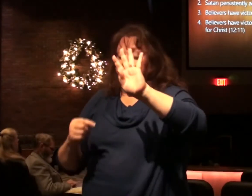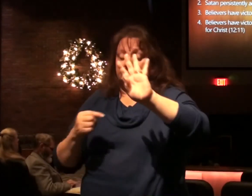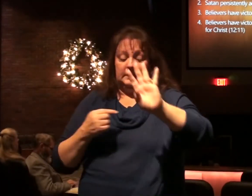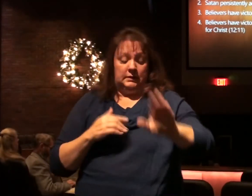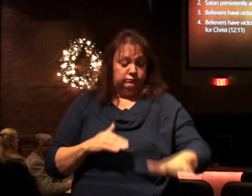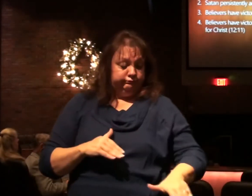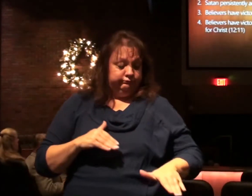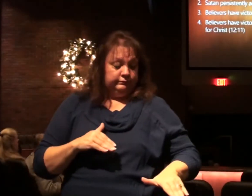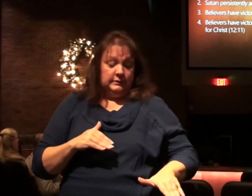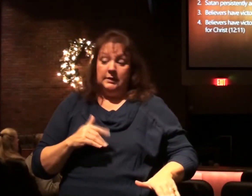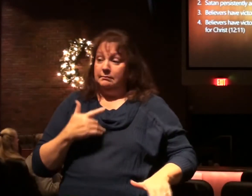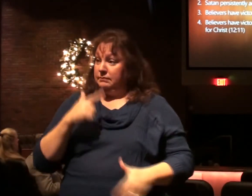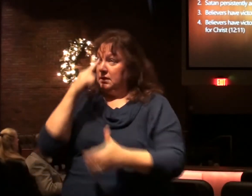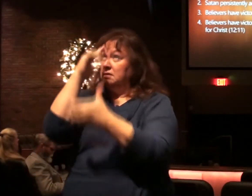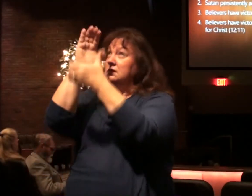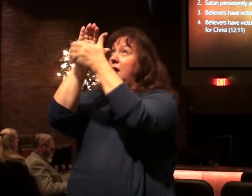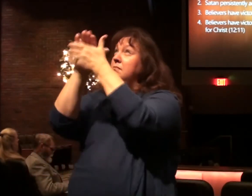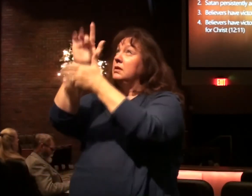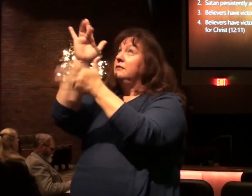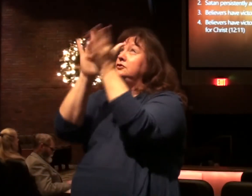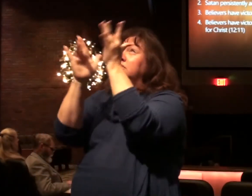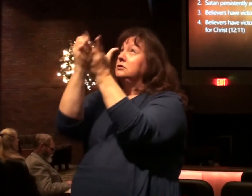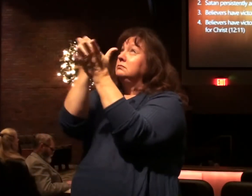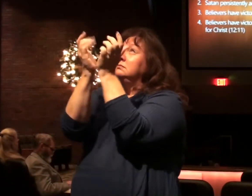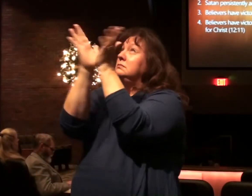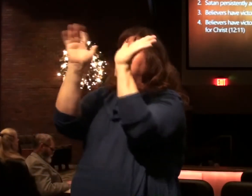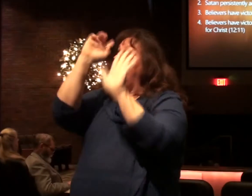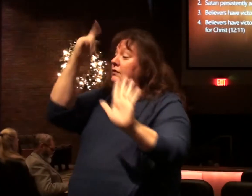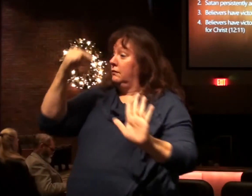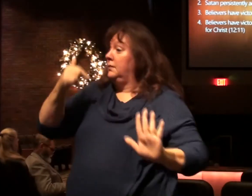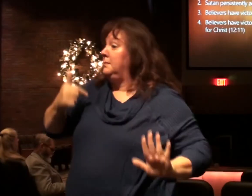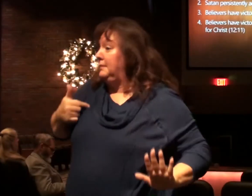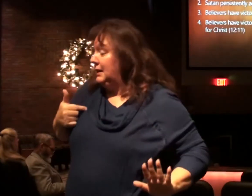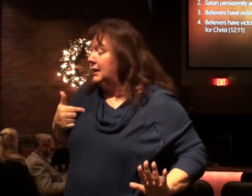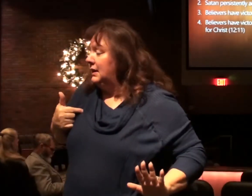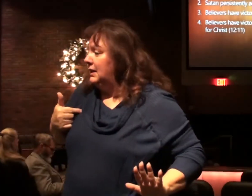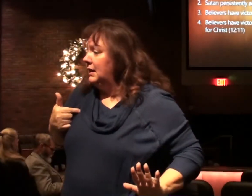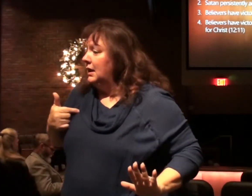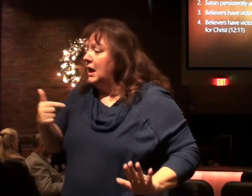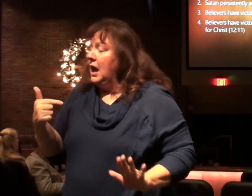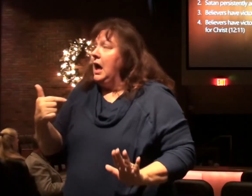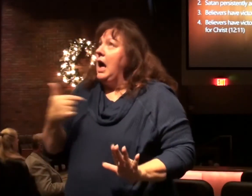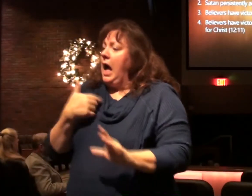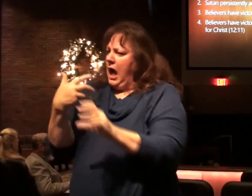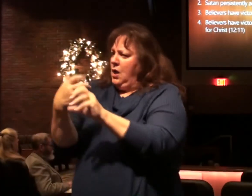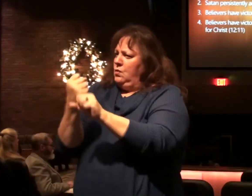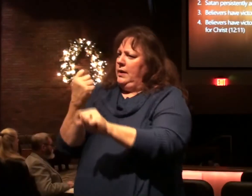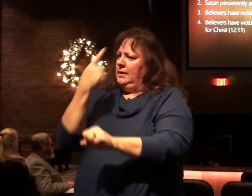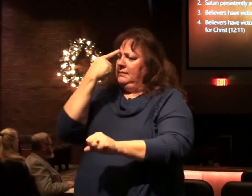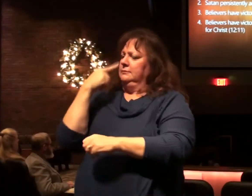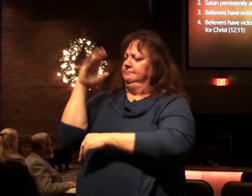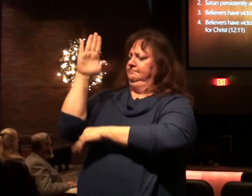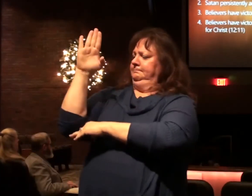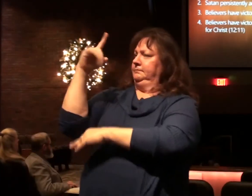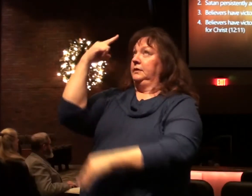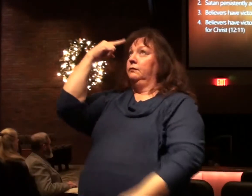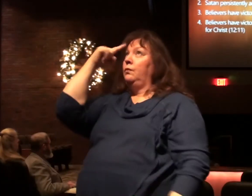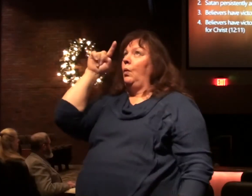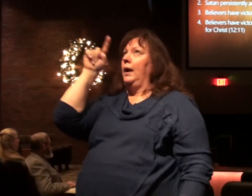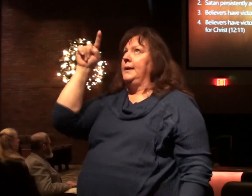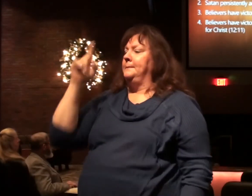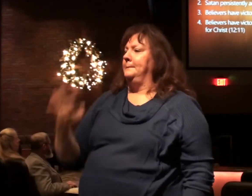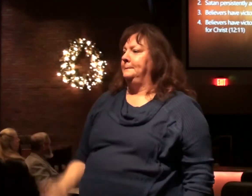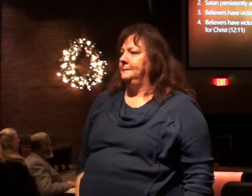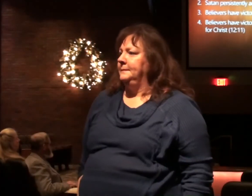victory because of our faith in the finished work of Christ believers have victory over Satan because of their testimony for Christ.